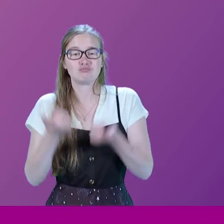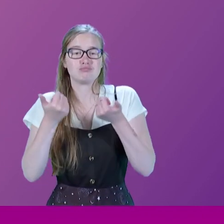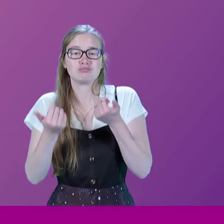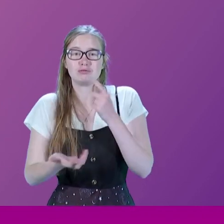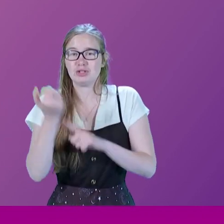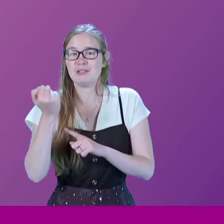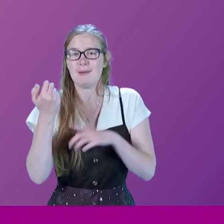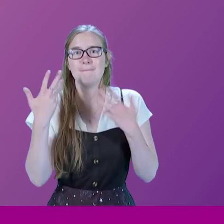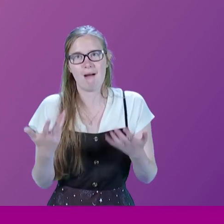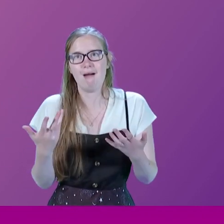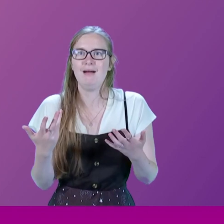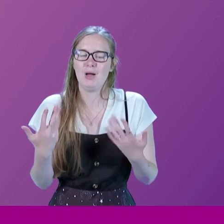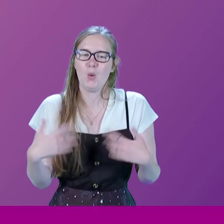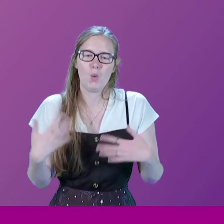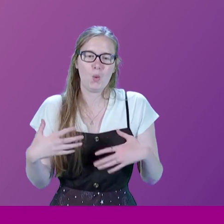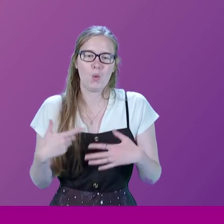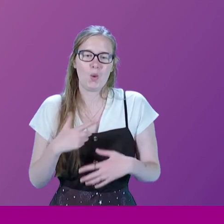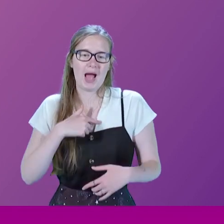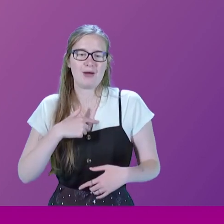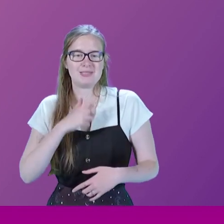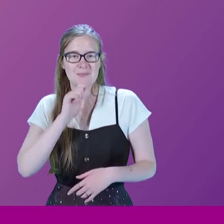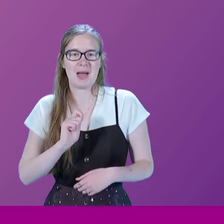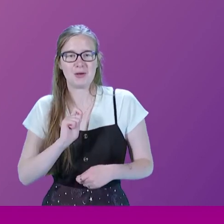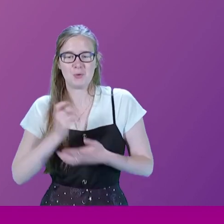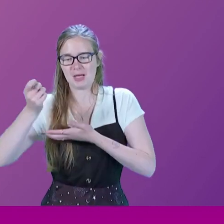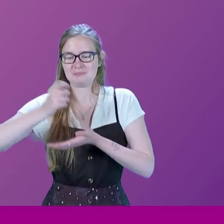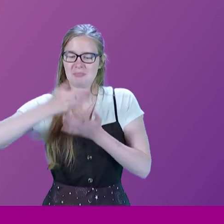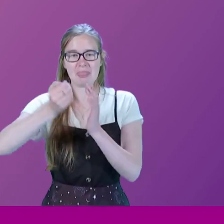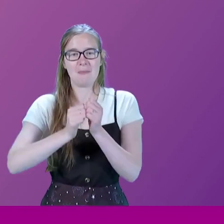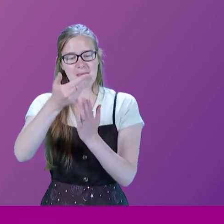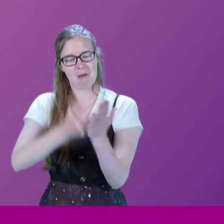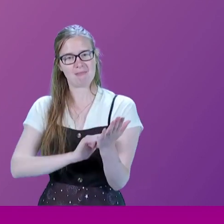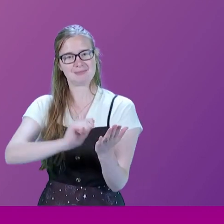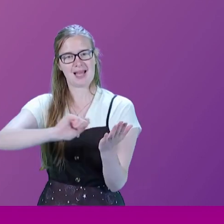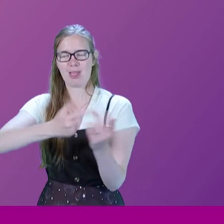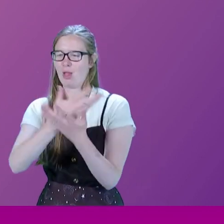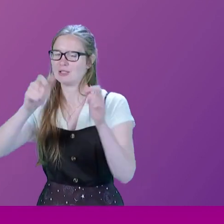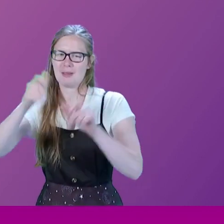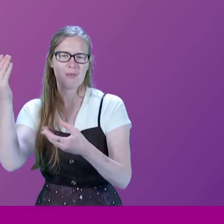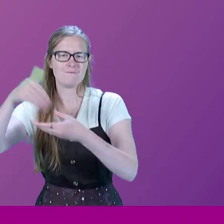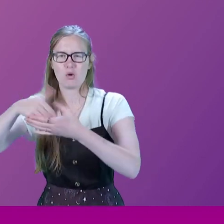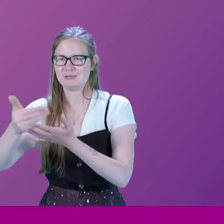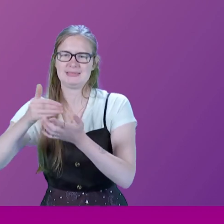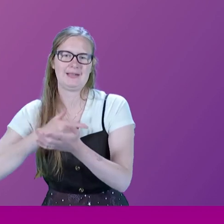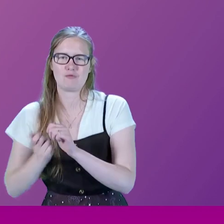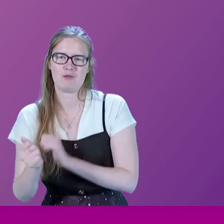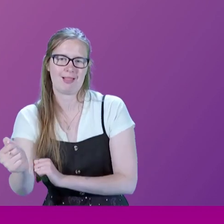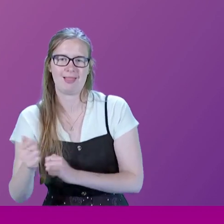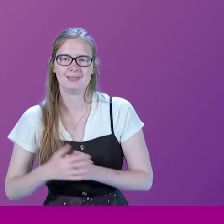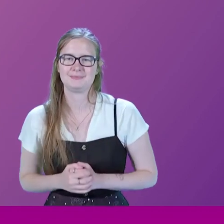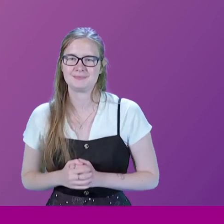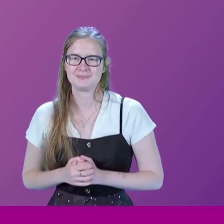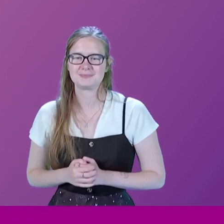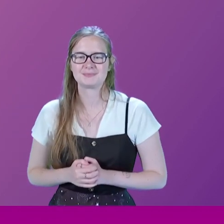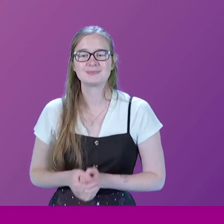my goodness, only because I was the man who managed to sign the bit of paper, lots of other people were involved in saving it. Yes, I think you were